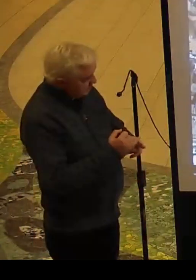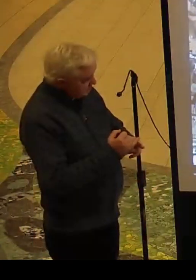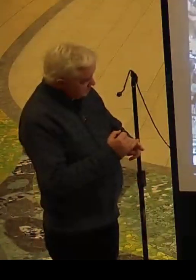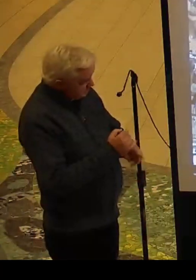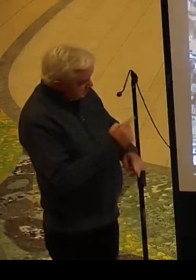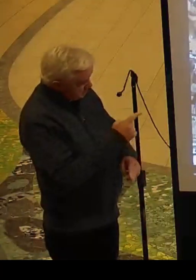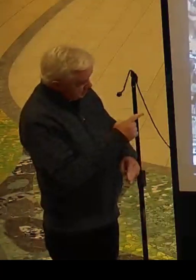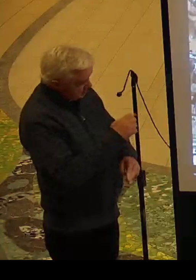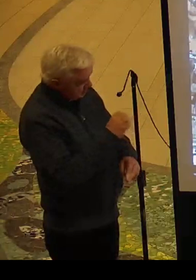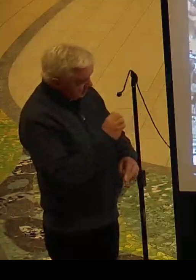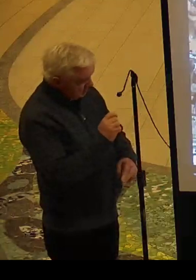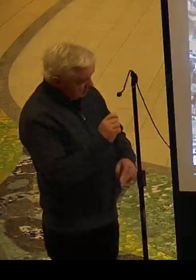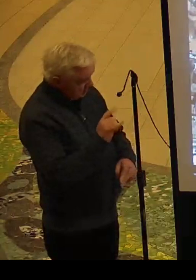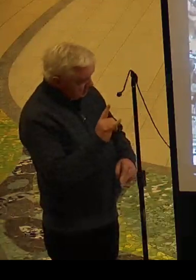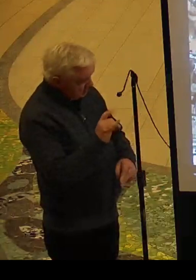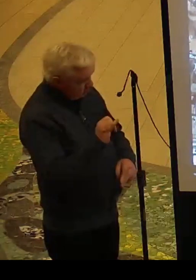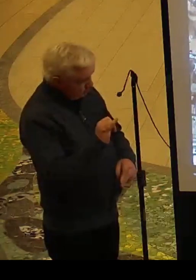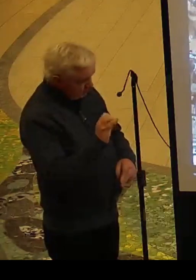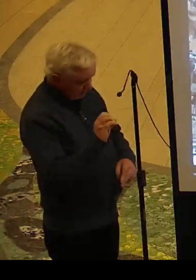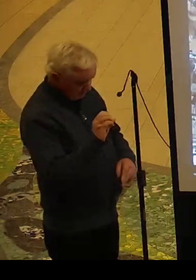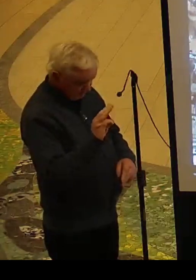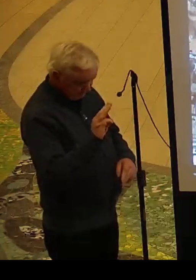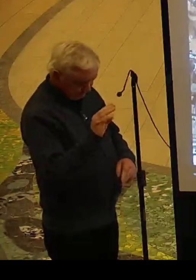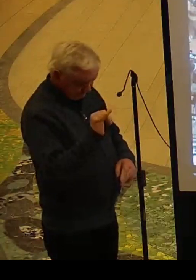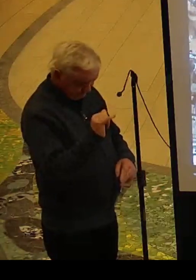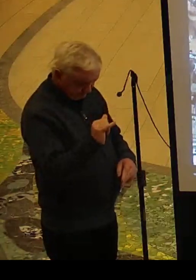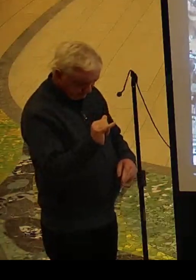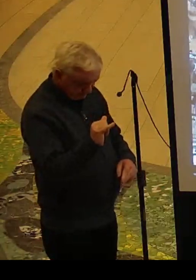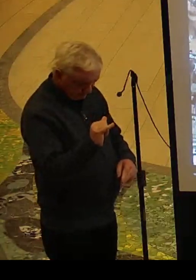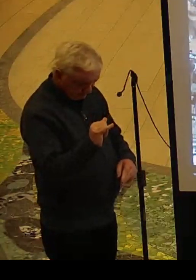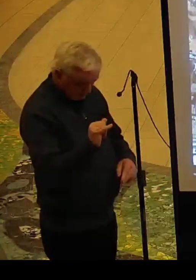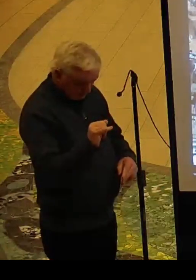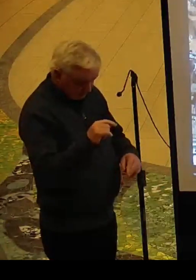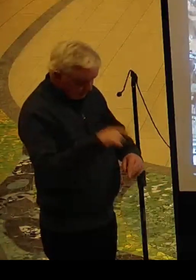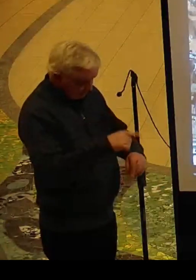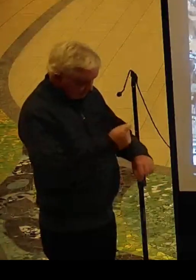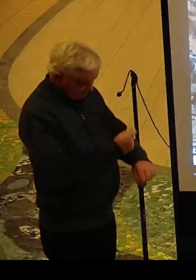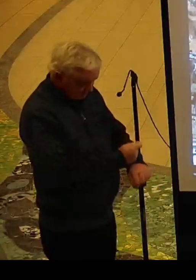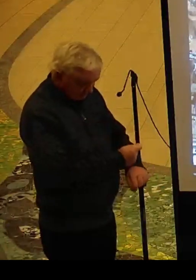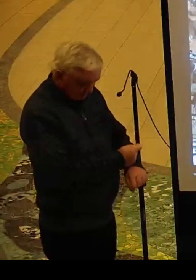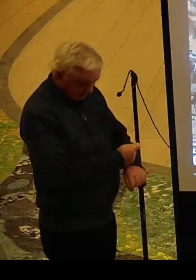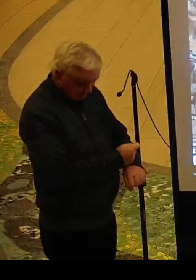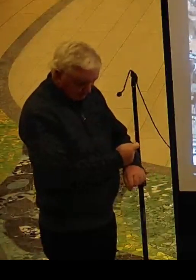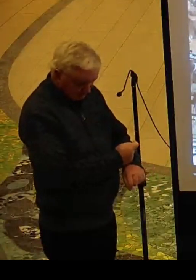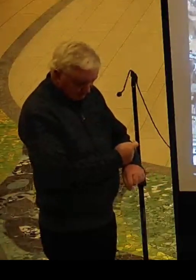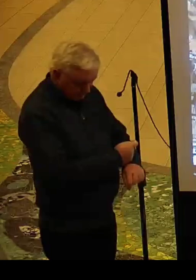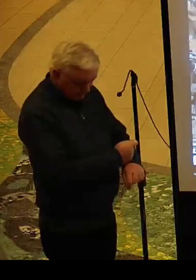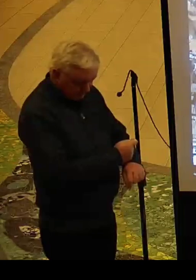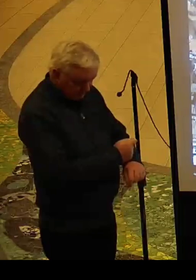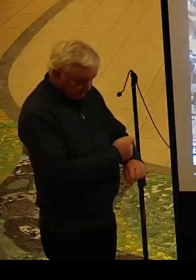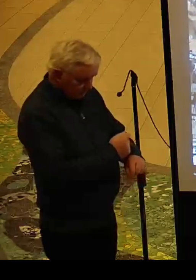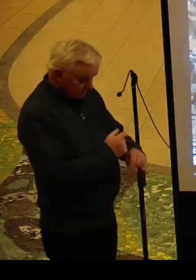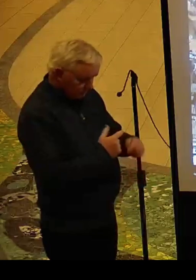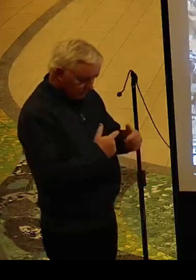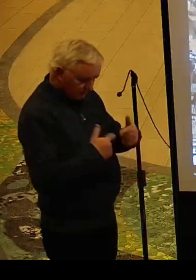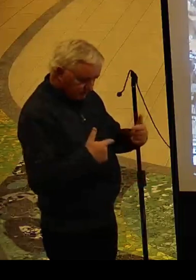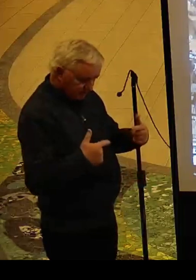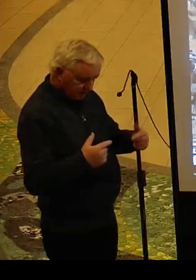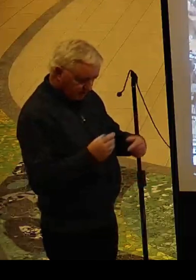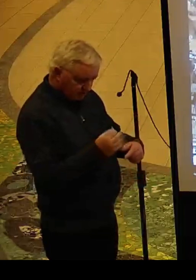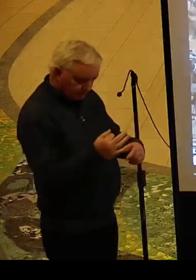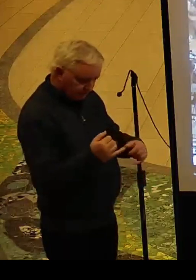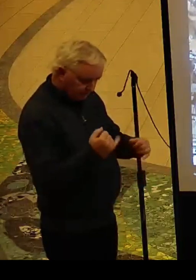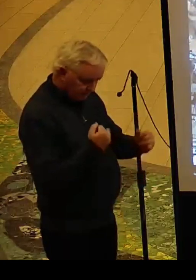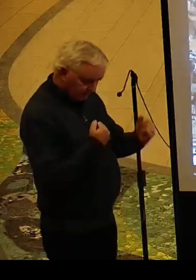In Ethiopia, at this time, there